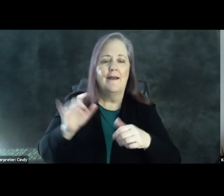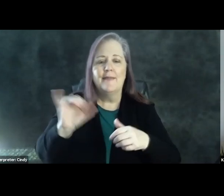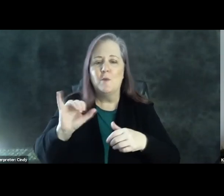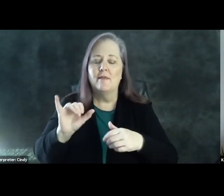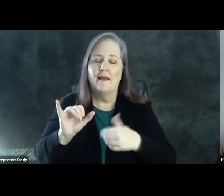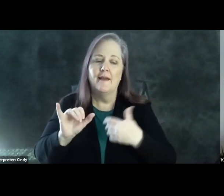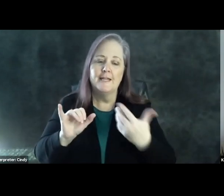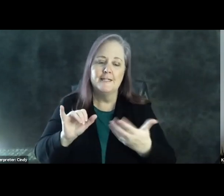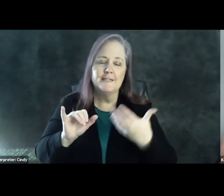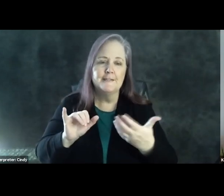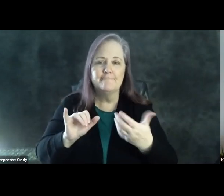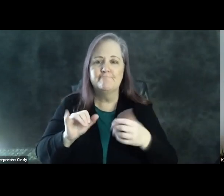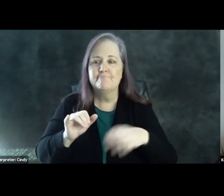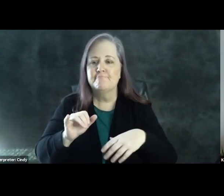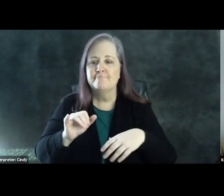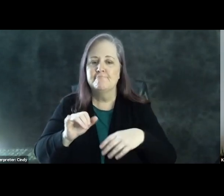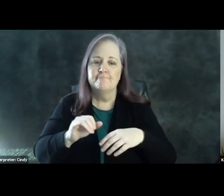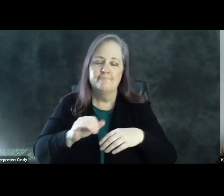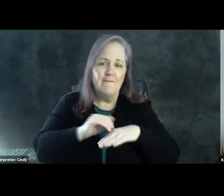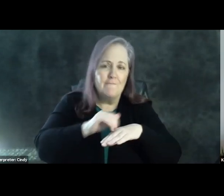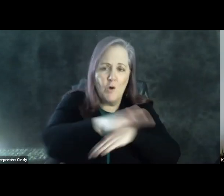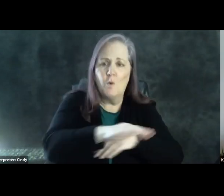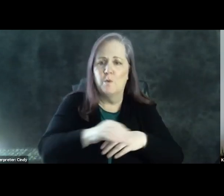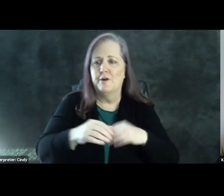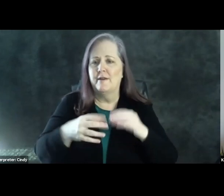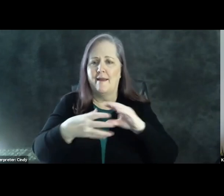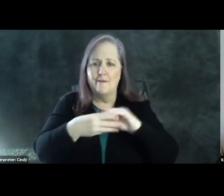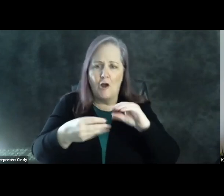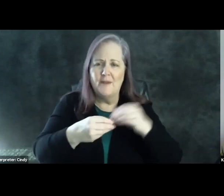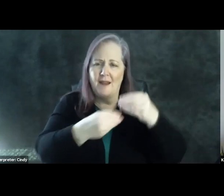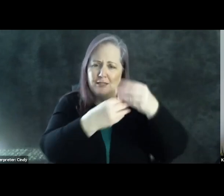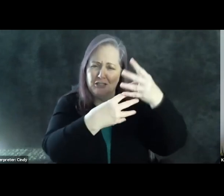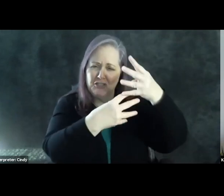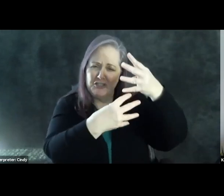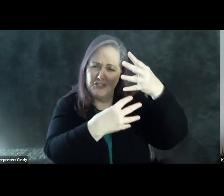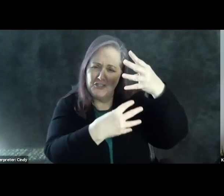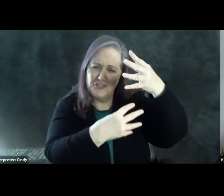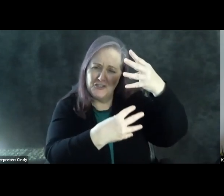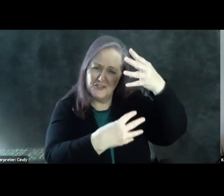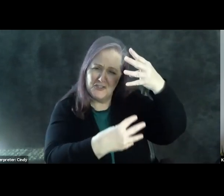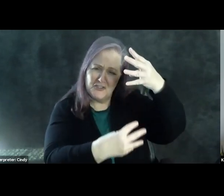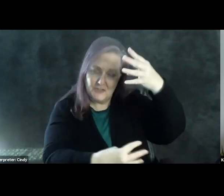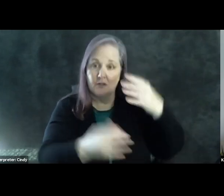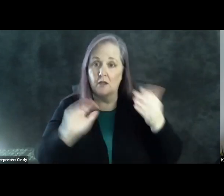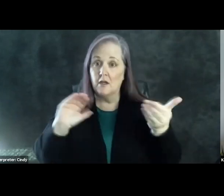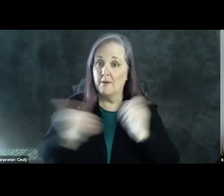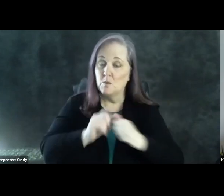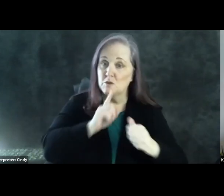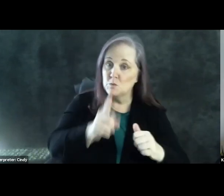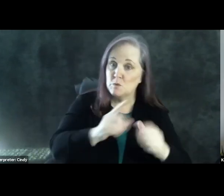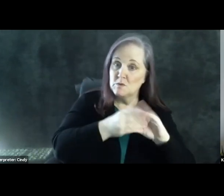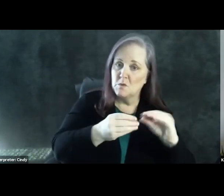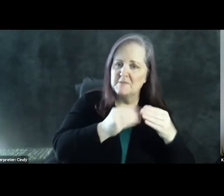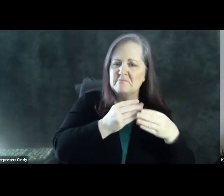forwarded and commented on and so forth for longer over time than the true stories were. So that's especially